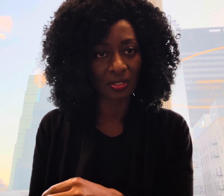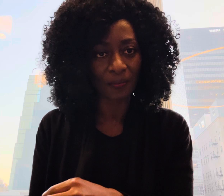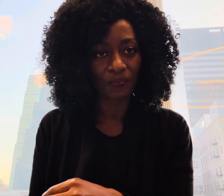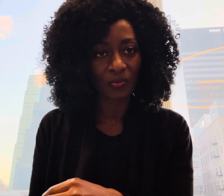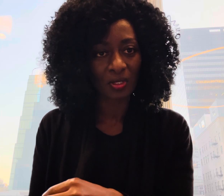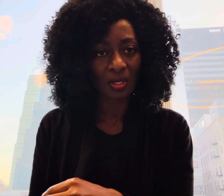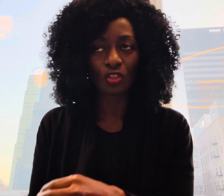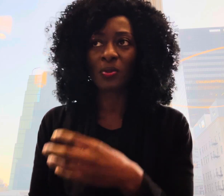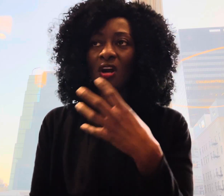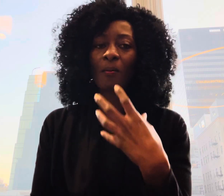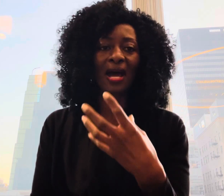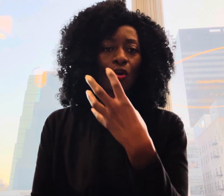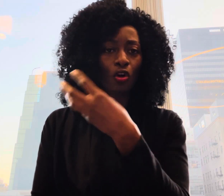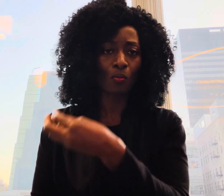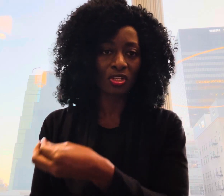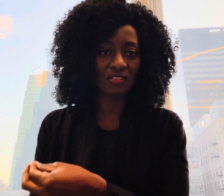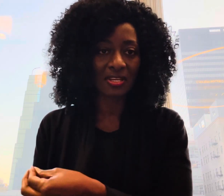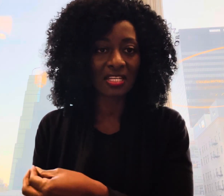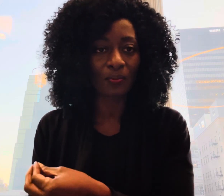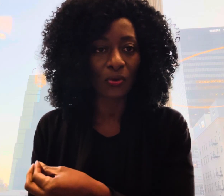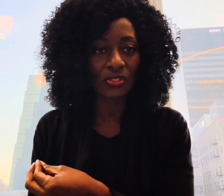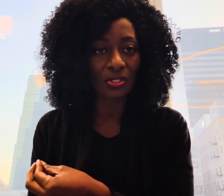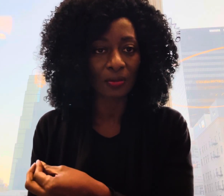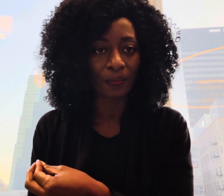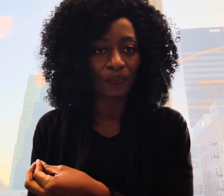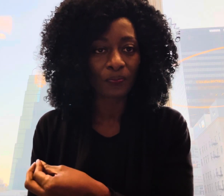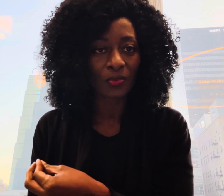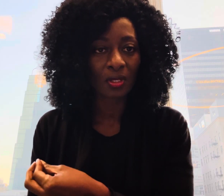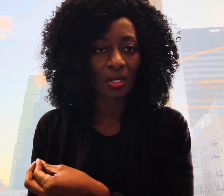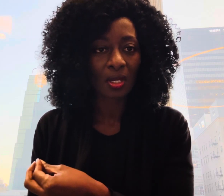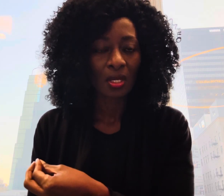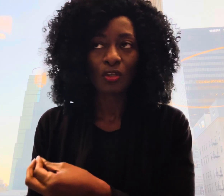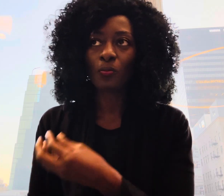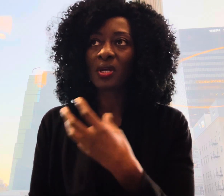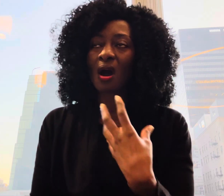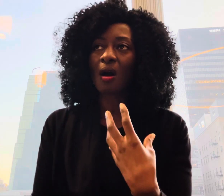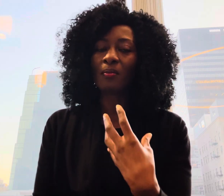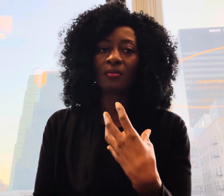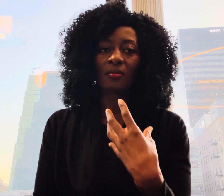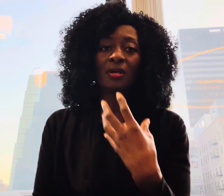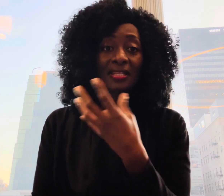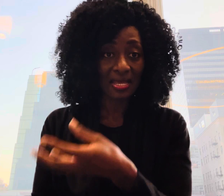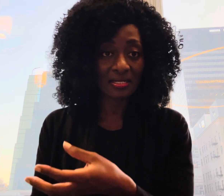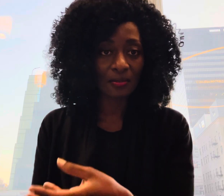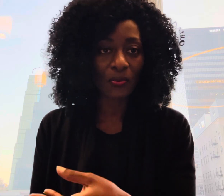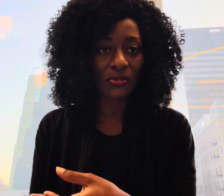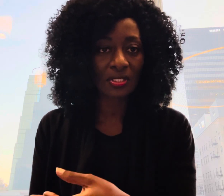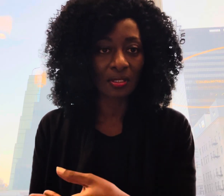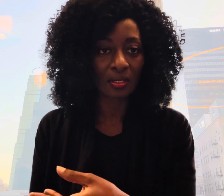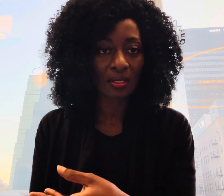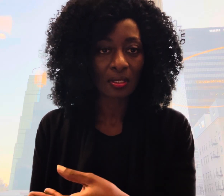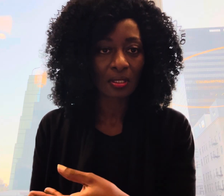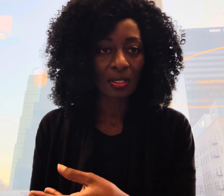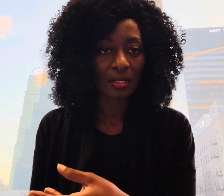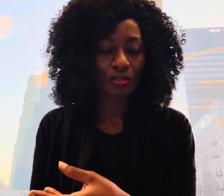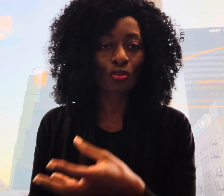you become an unmotivated person you become a lazy person so